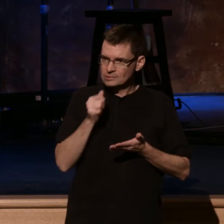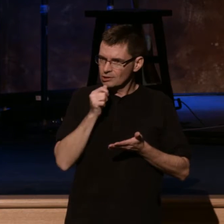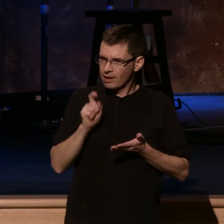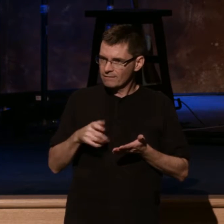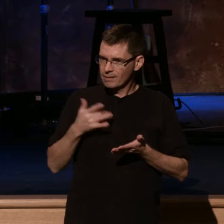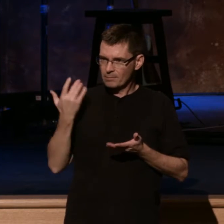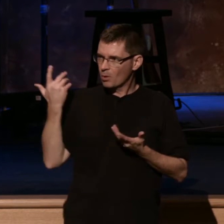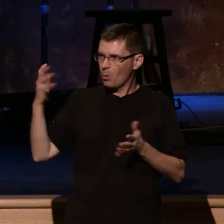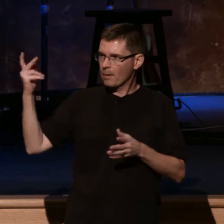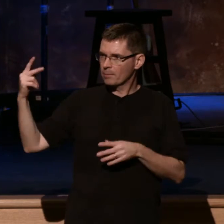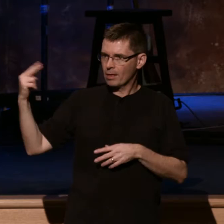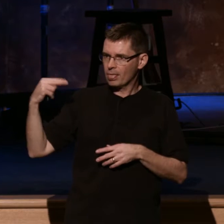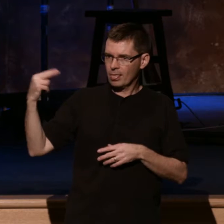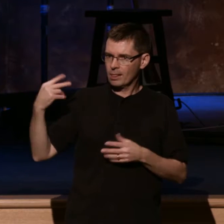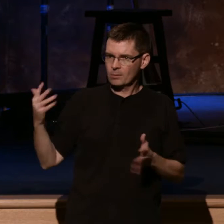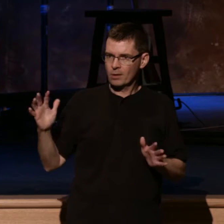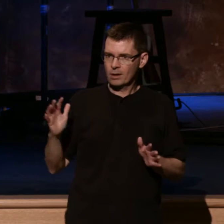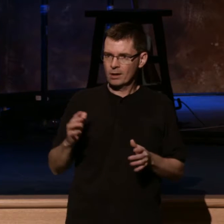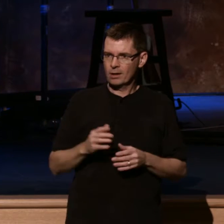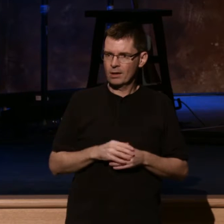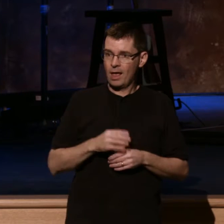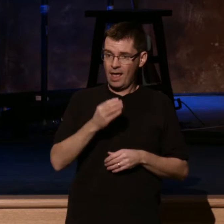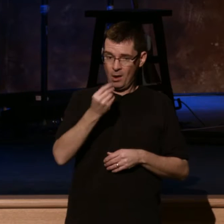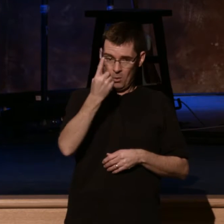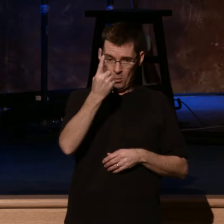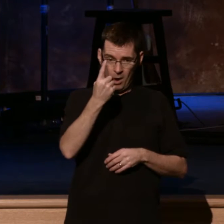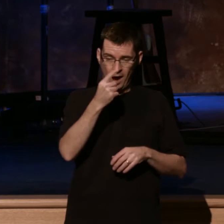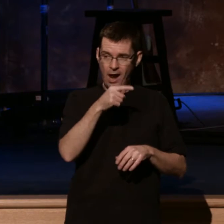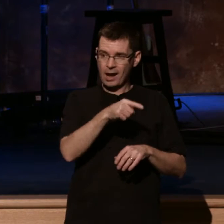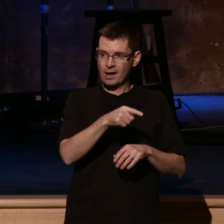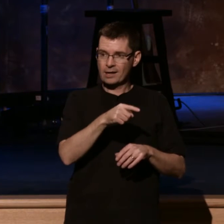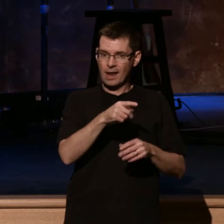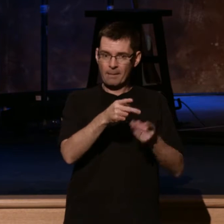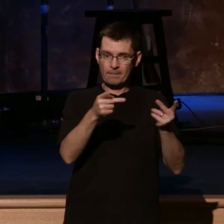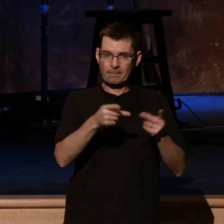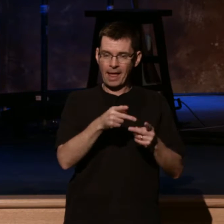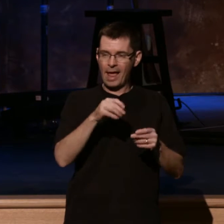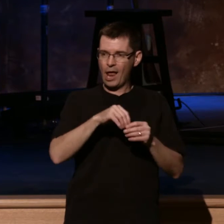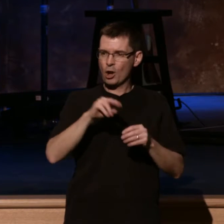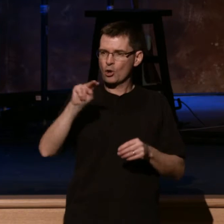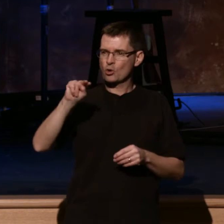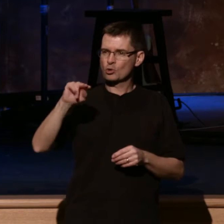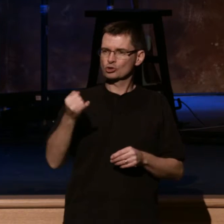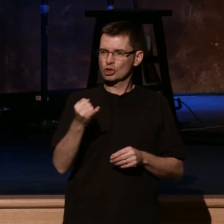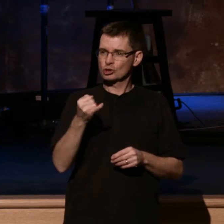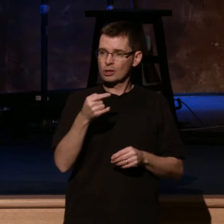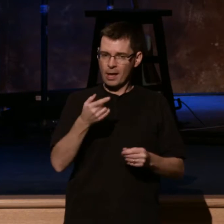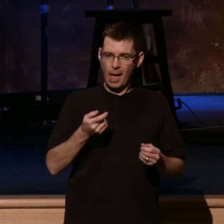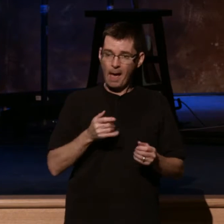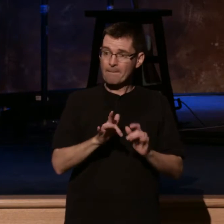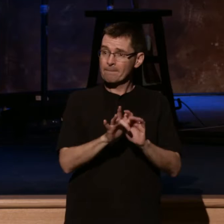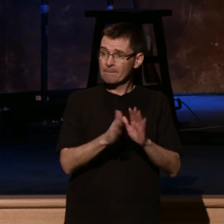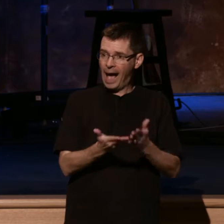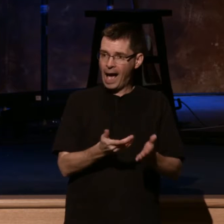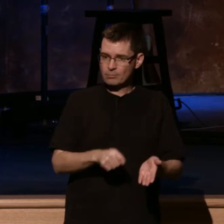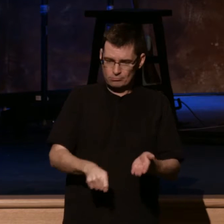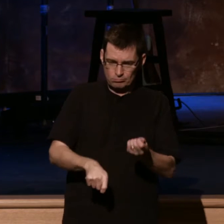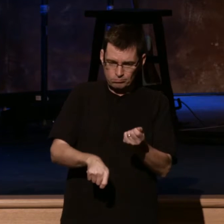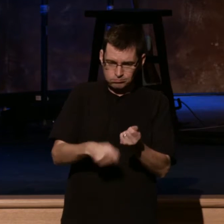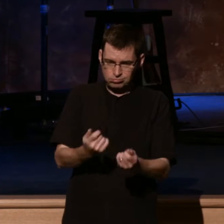burned a Bible out of a local Presbyterian church in a public square. And I say that because sometimes we look around and we think it's